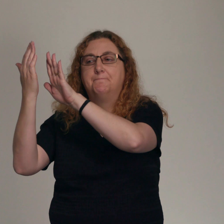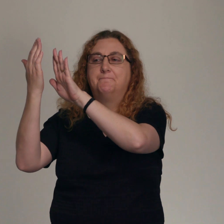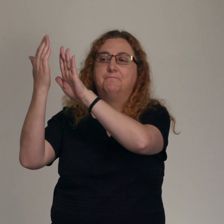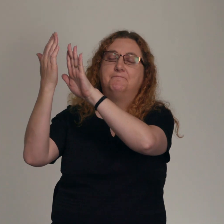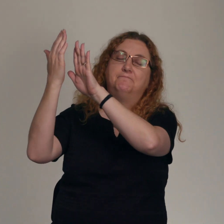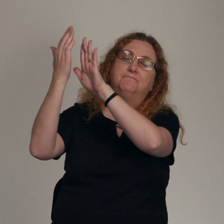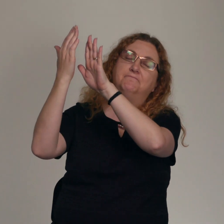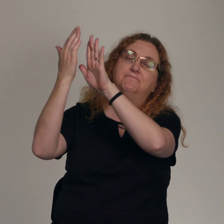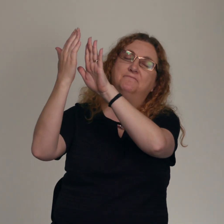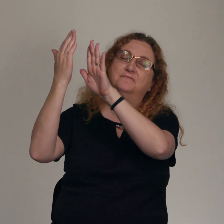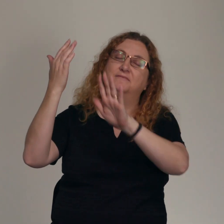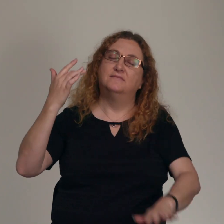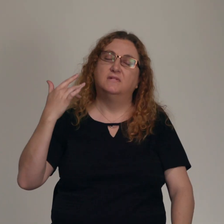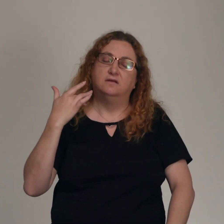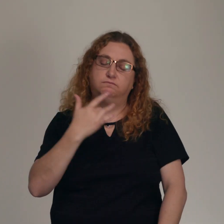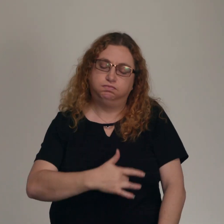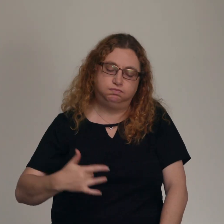Empty and powerless